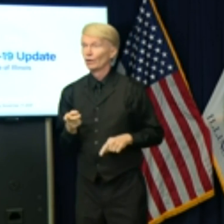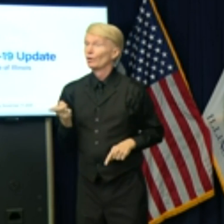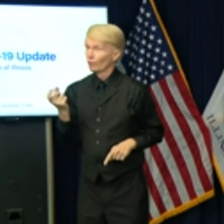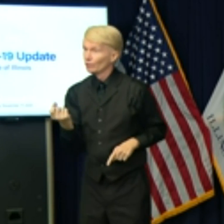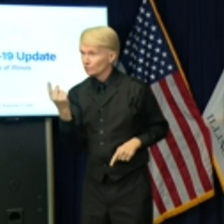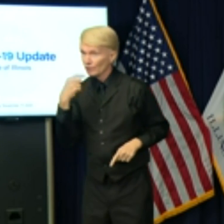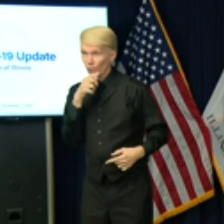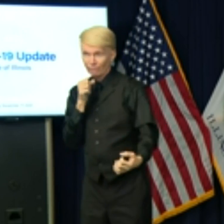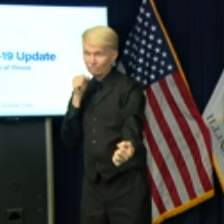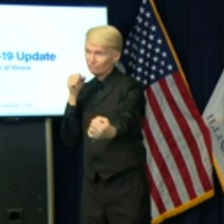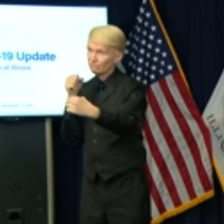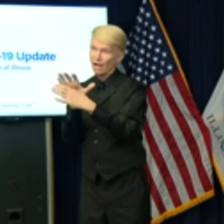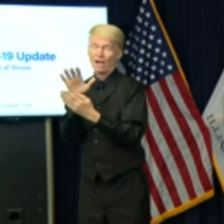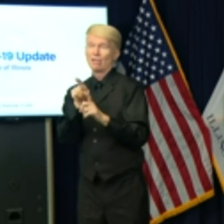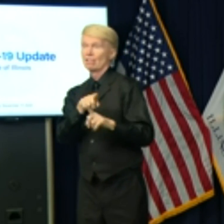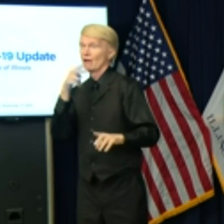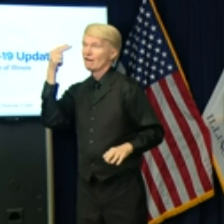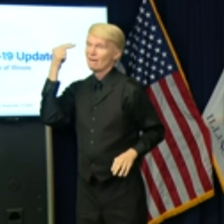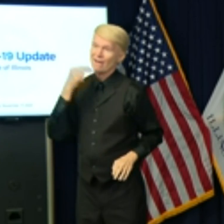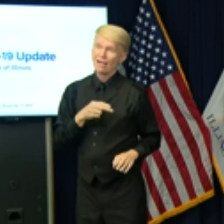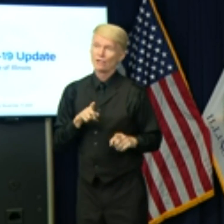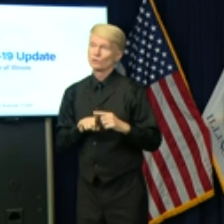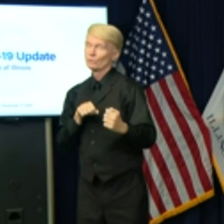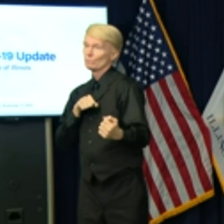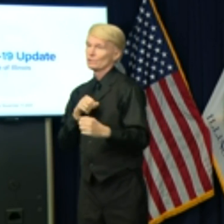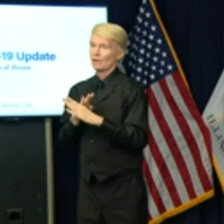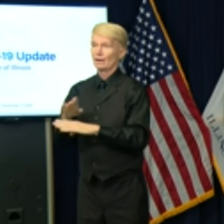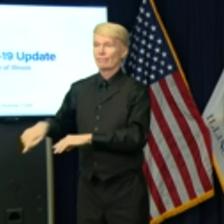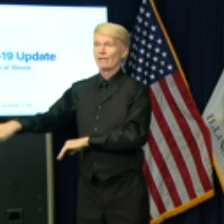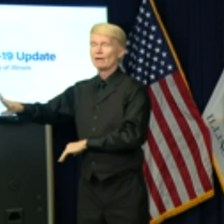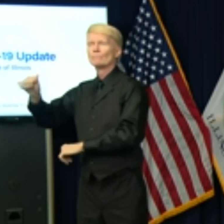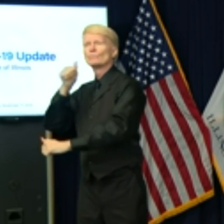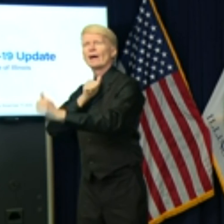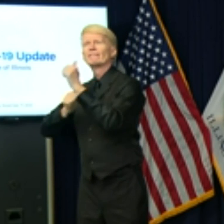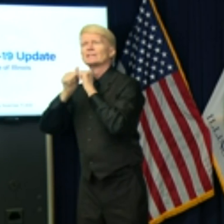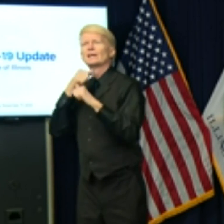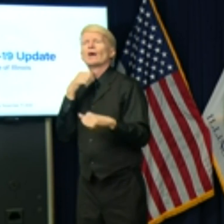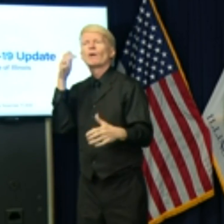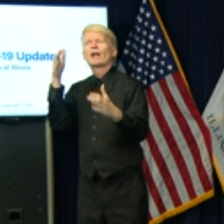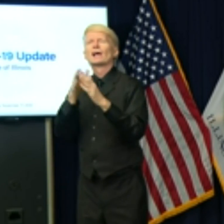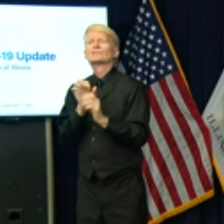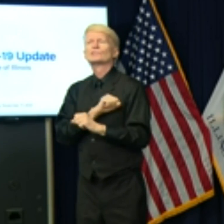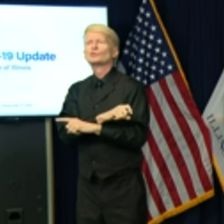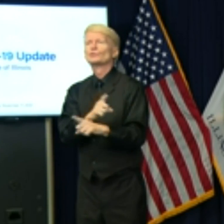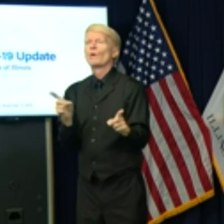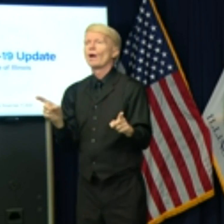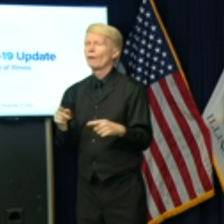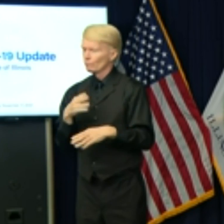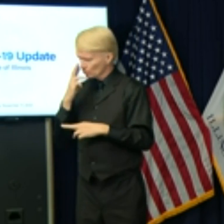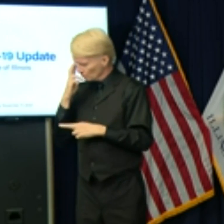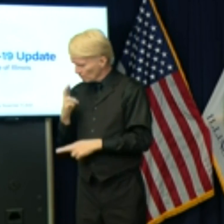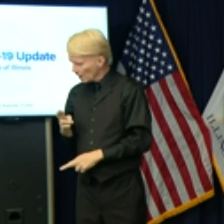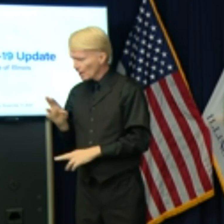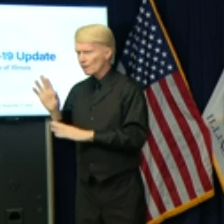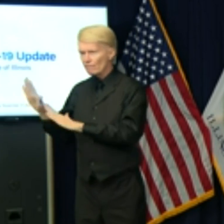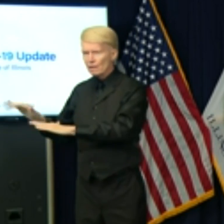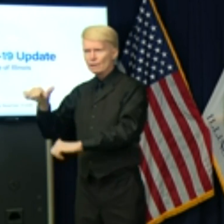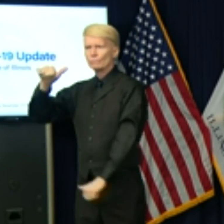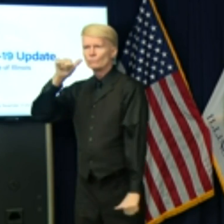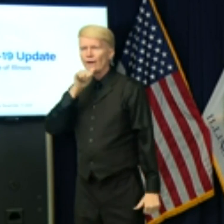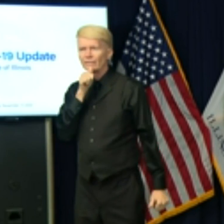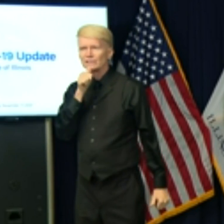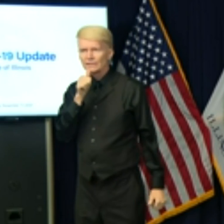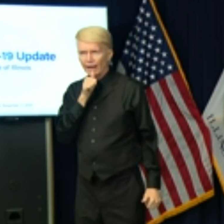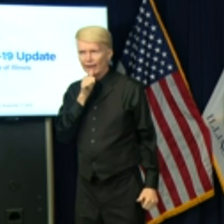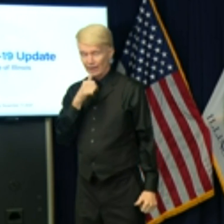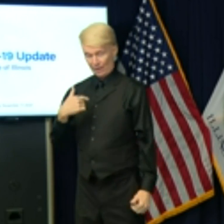to protect her privacy. I ask that you all respect that privacy. I'm willing to